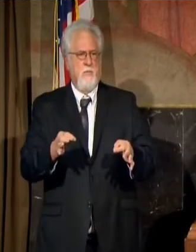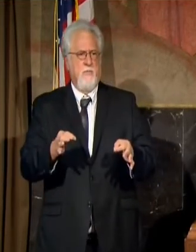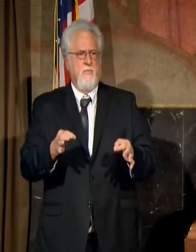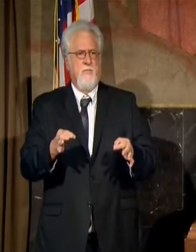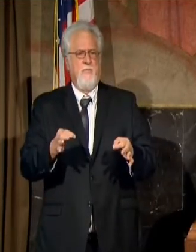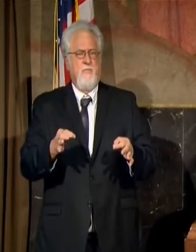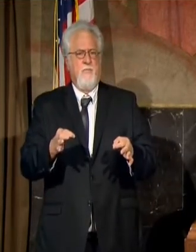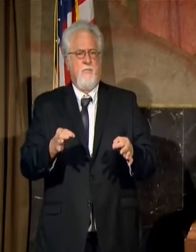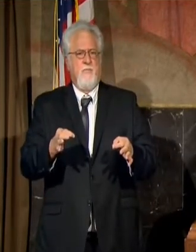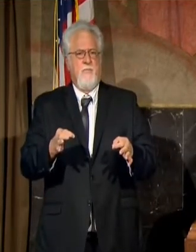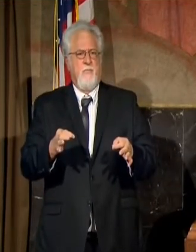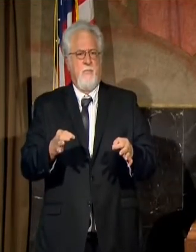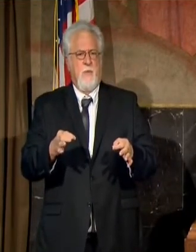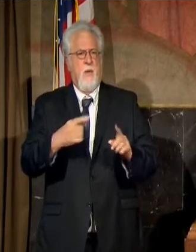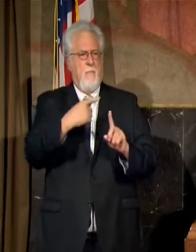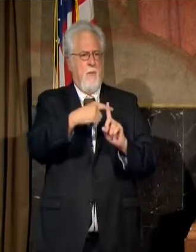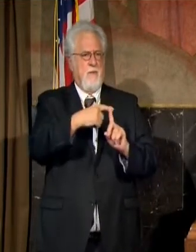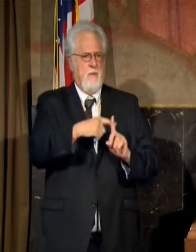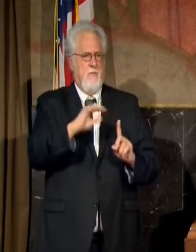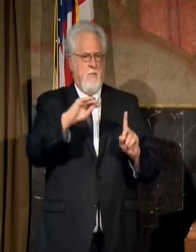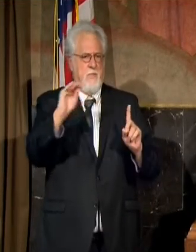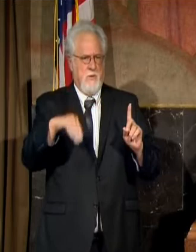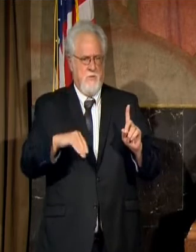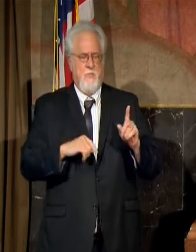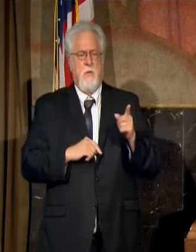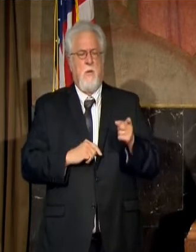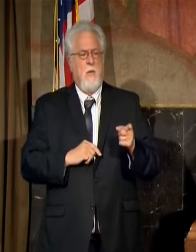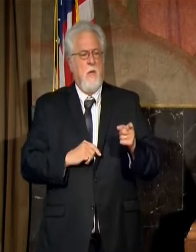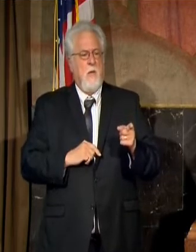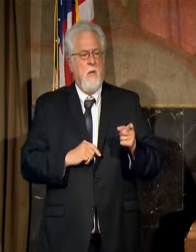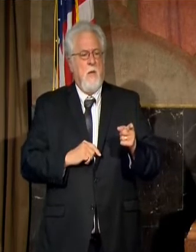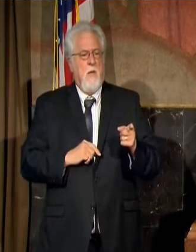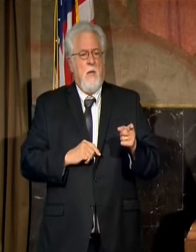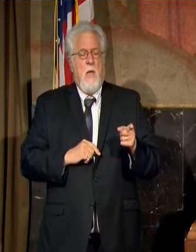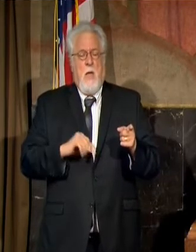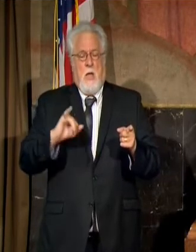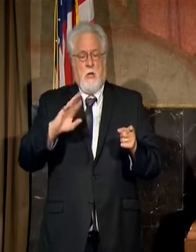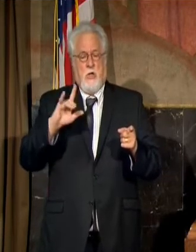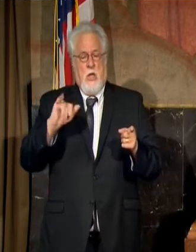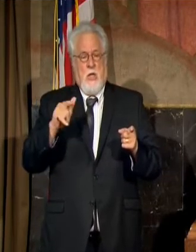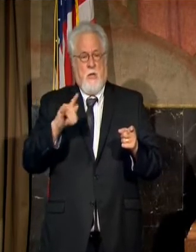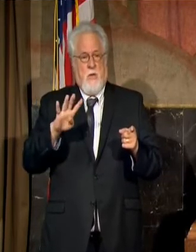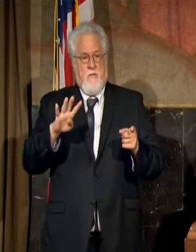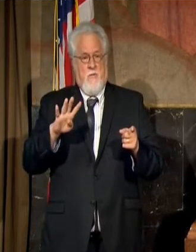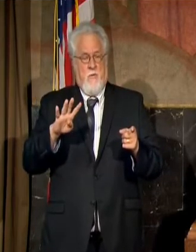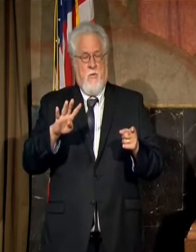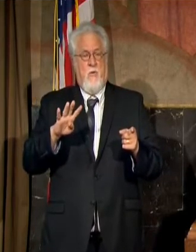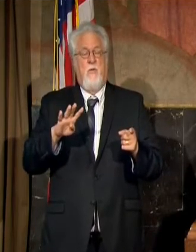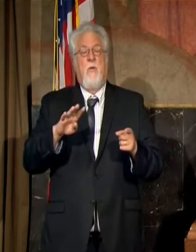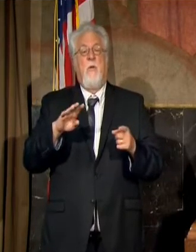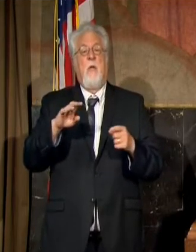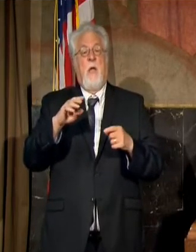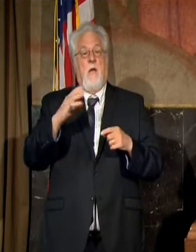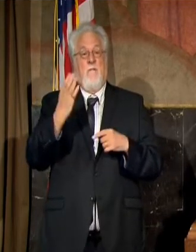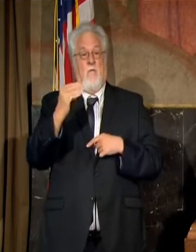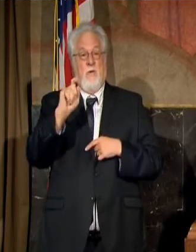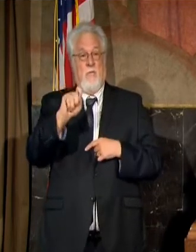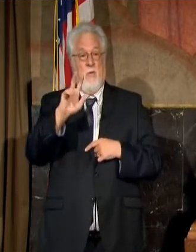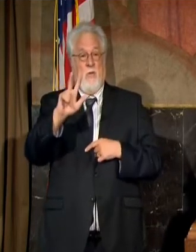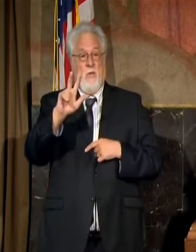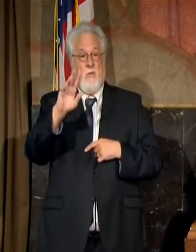positivity rate. As of July 24th, the positivity rate for the state was 14